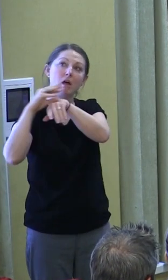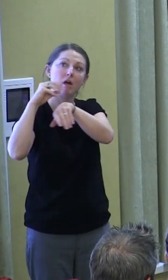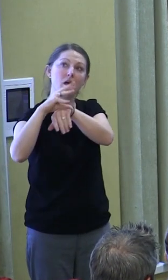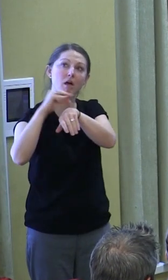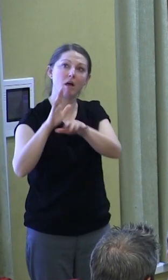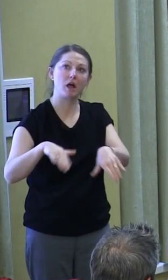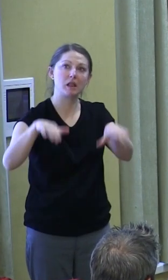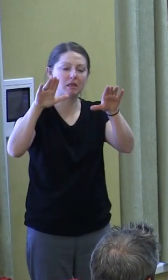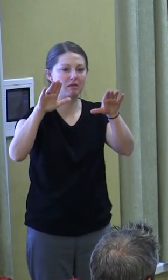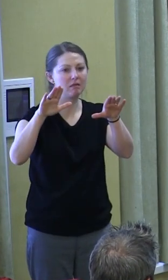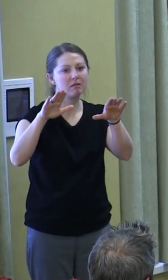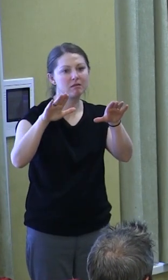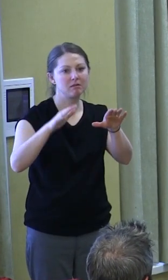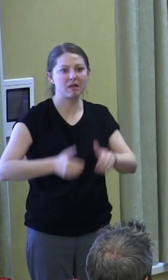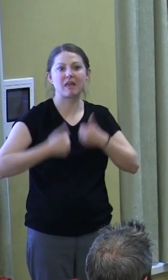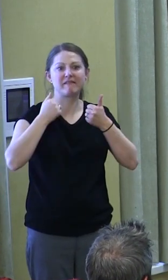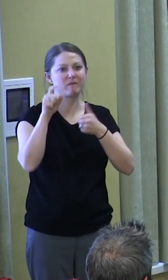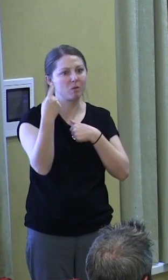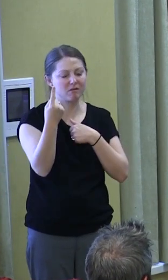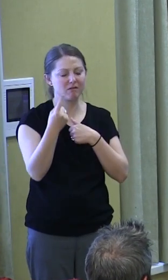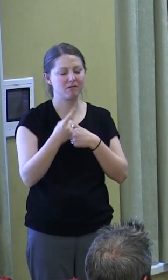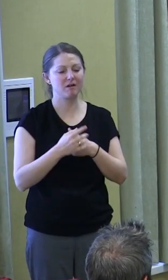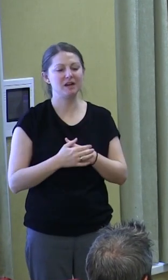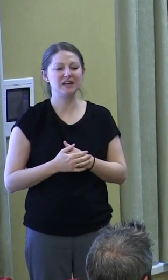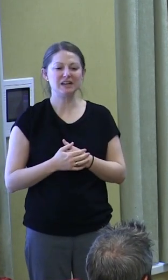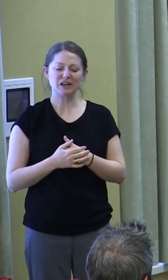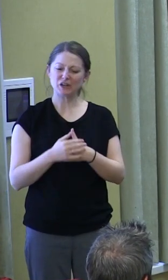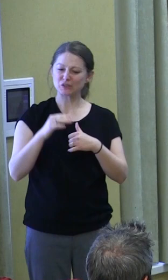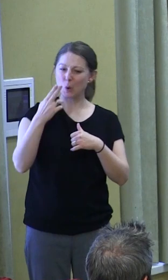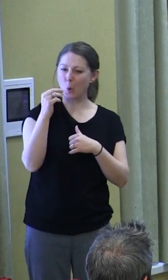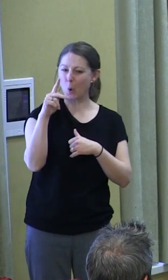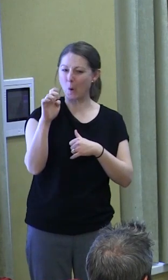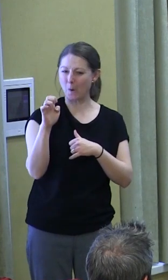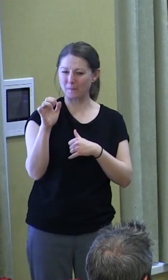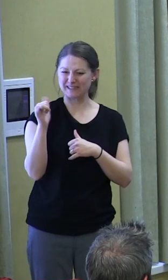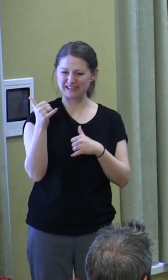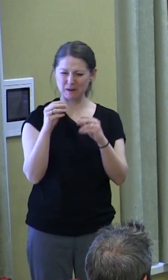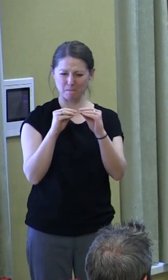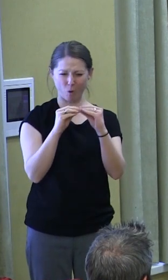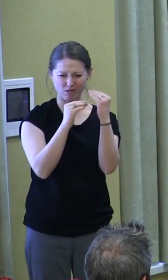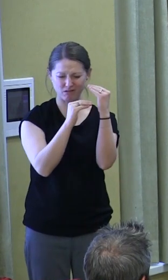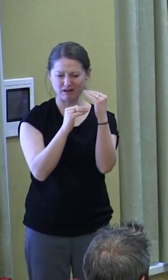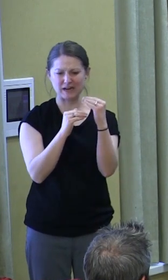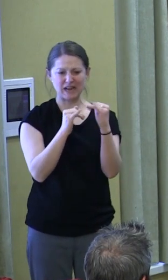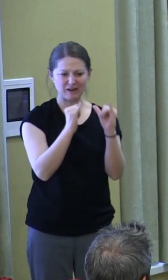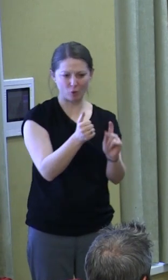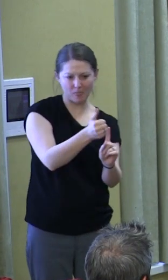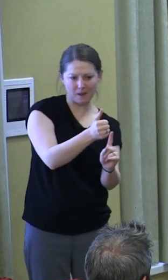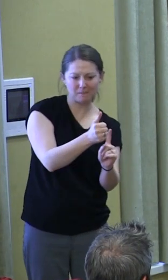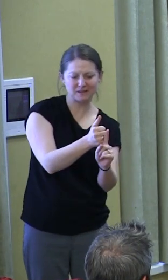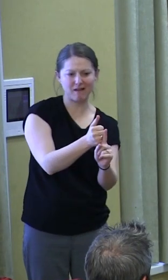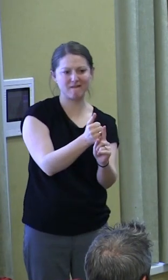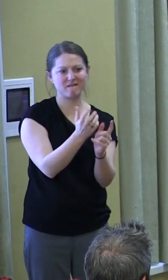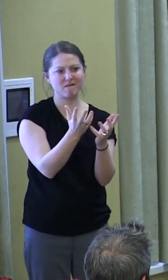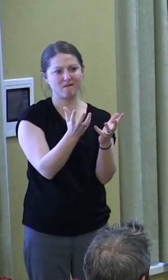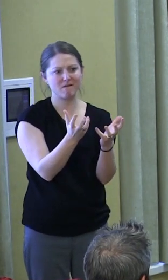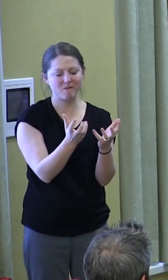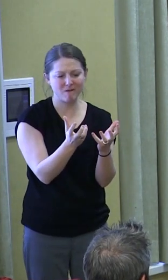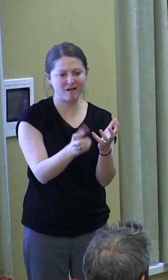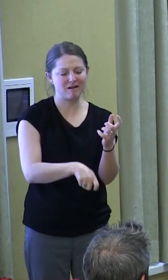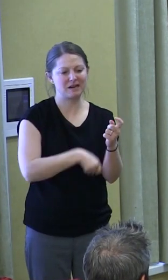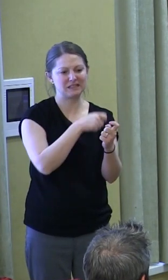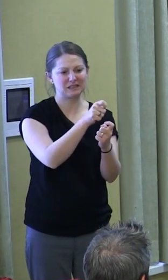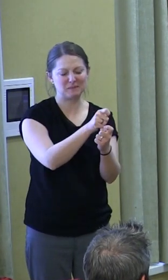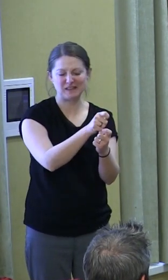Philosophers, we tend to see hope as this kind of narrow understanding of it's an individual's desire for an outcome that